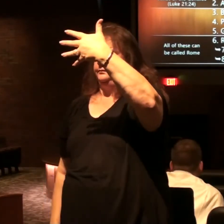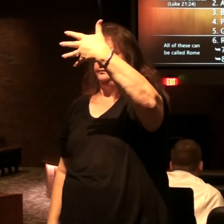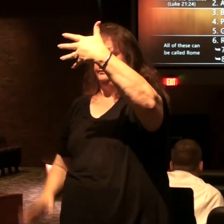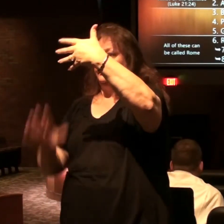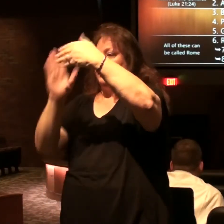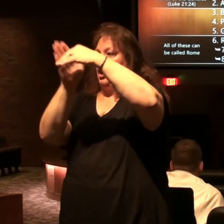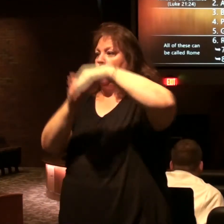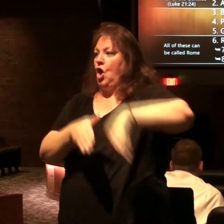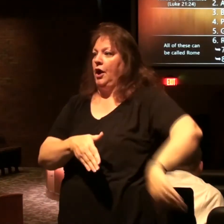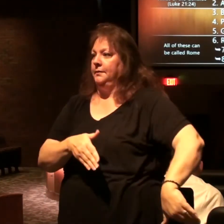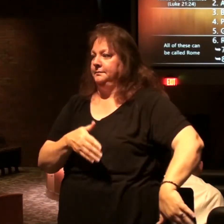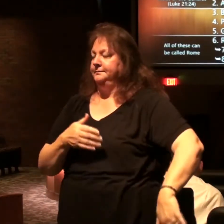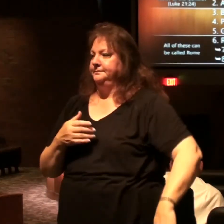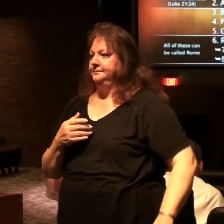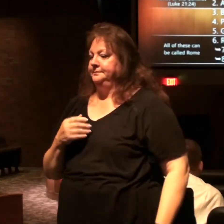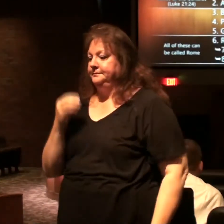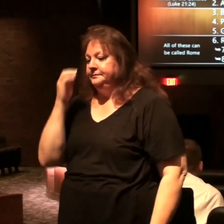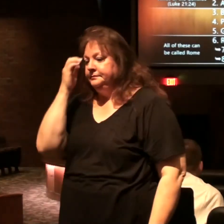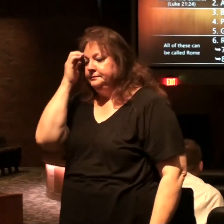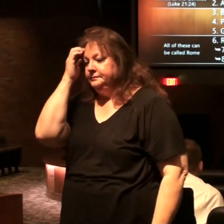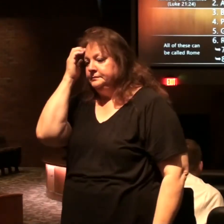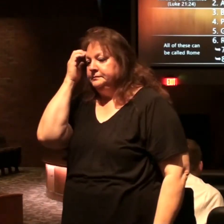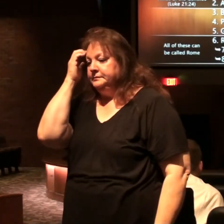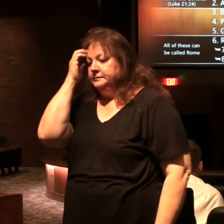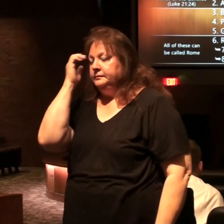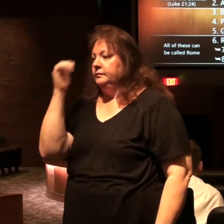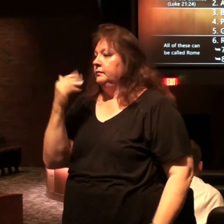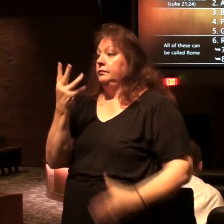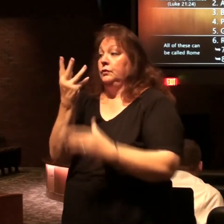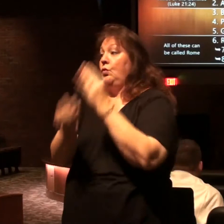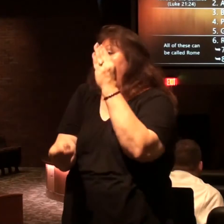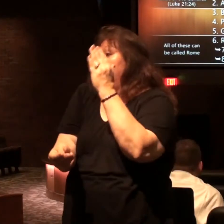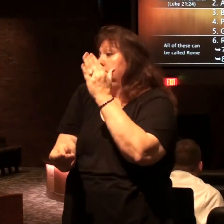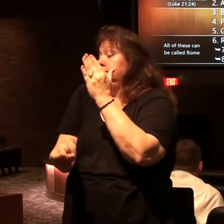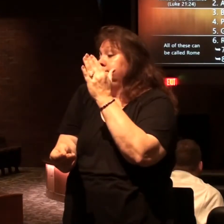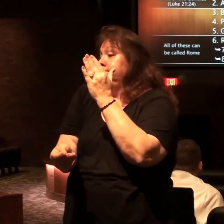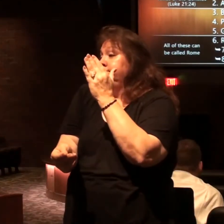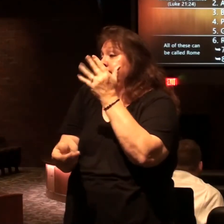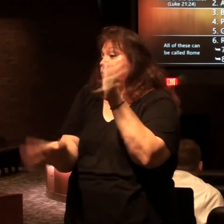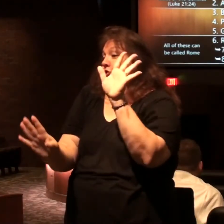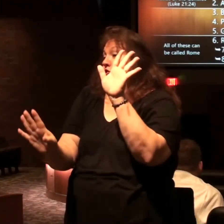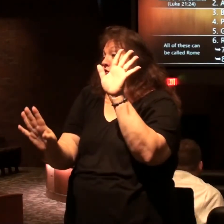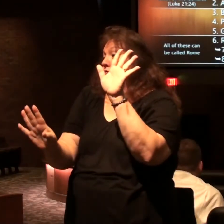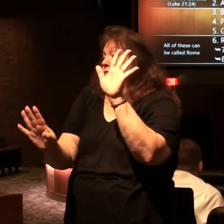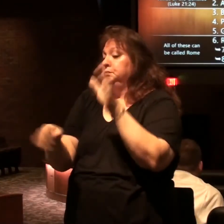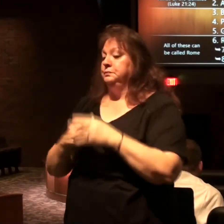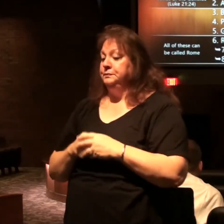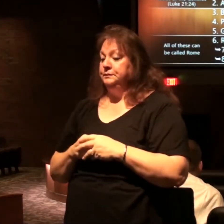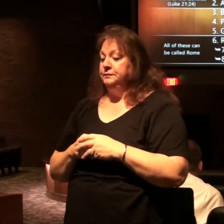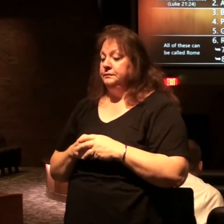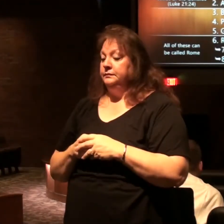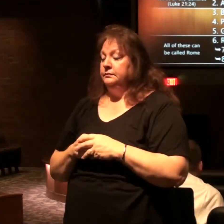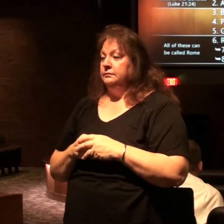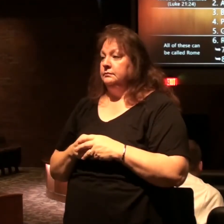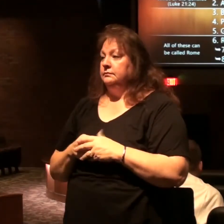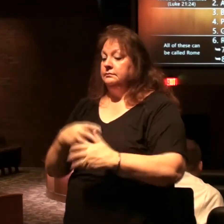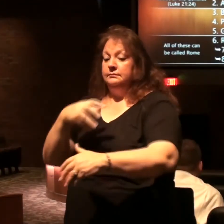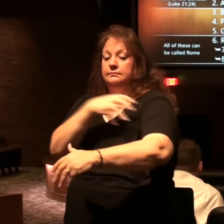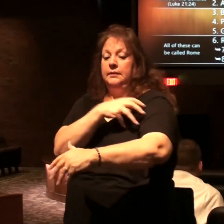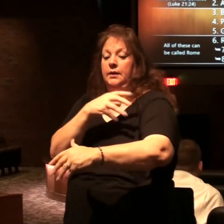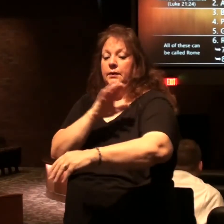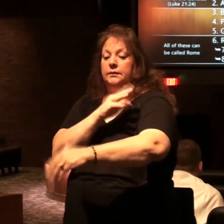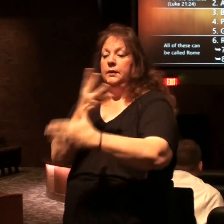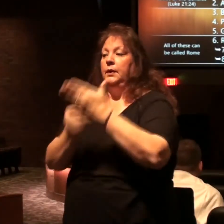these five kingdoms have passed out of existence they've lost power